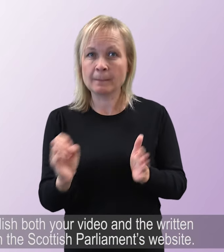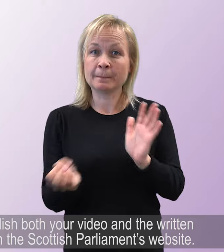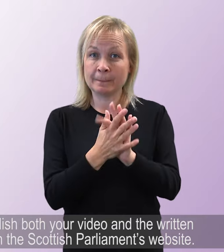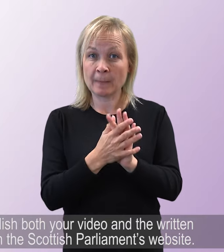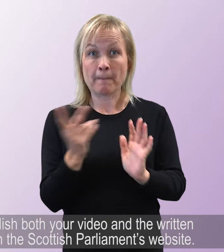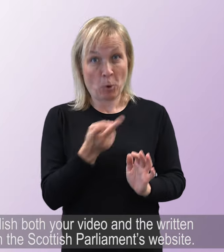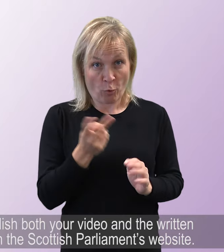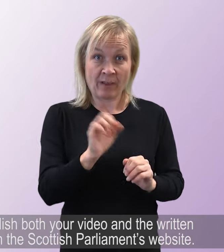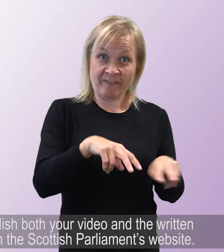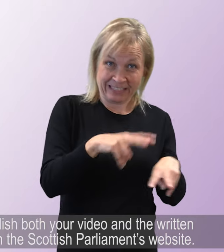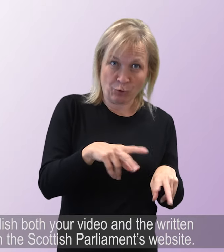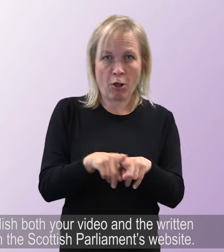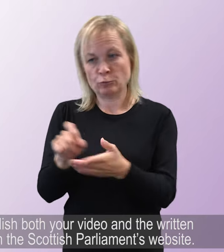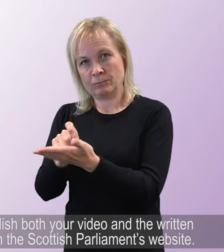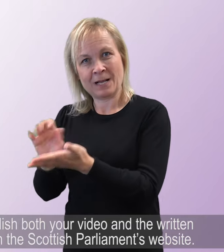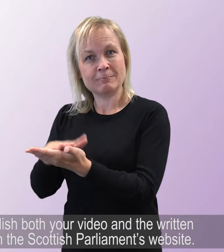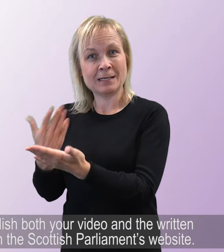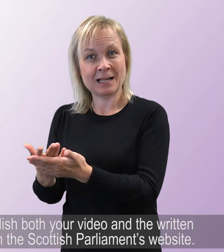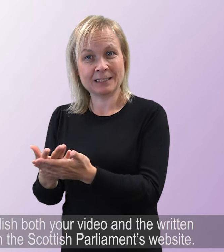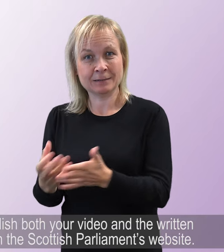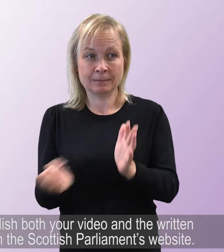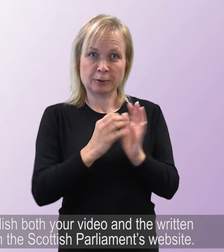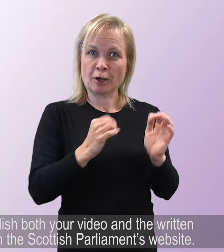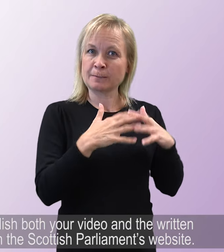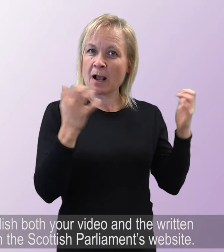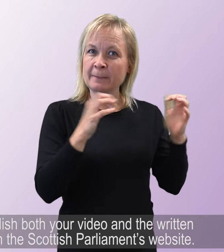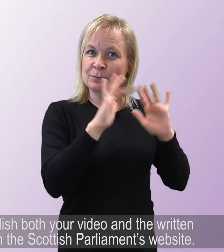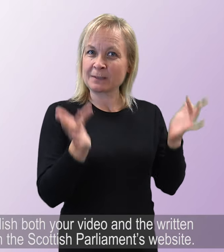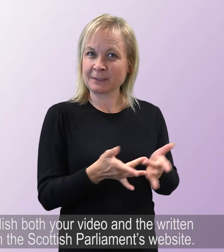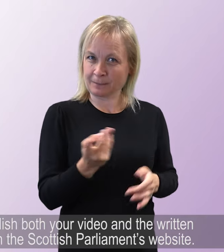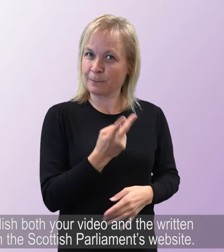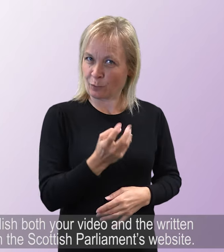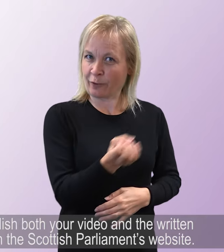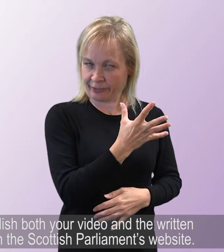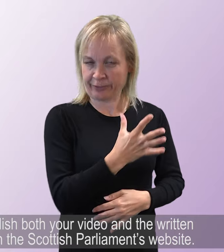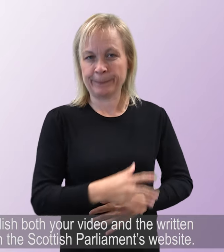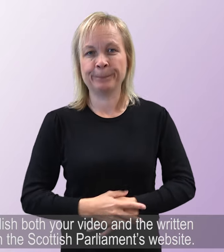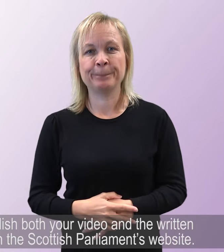We will normally publish both your video and the written English translation on the Scottish Parliament's website.